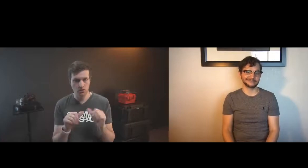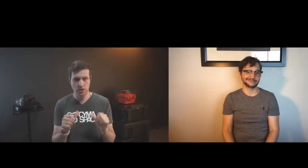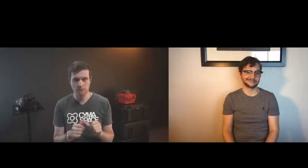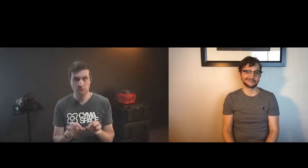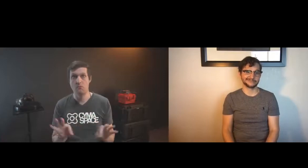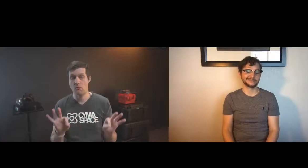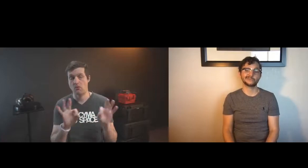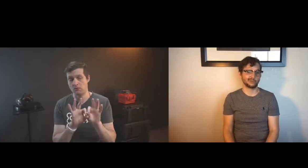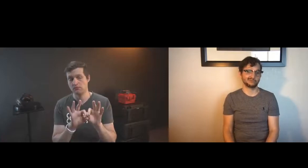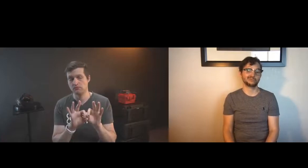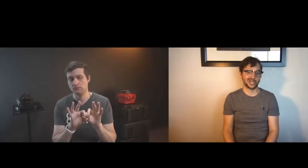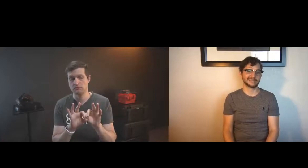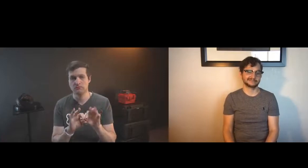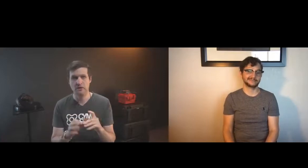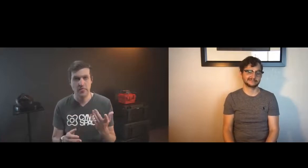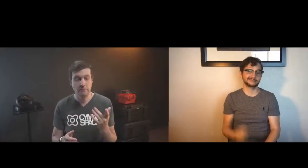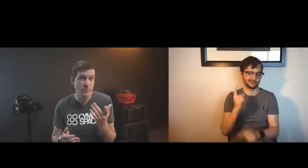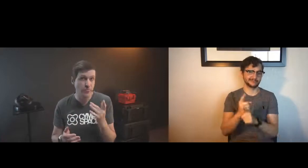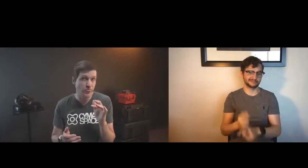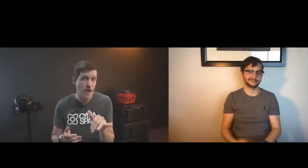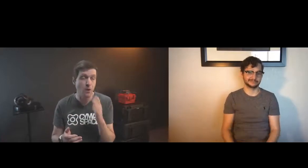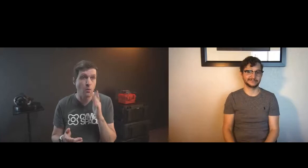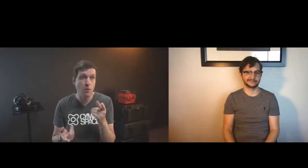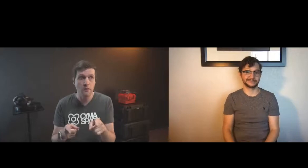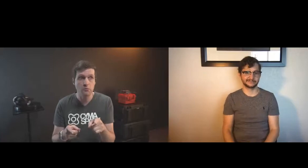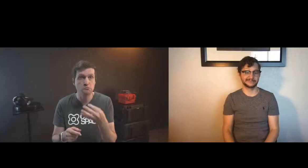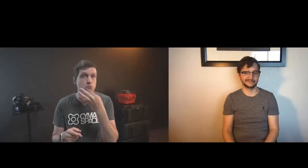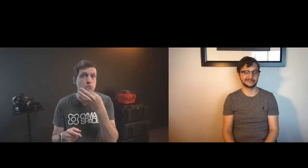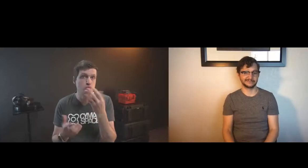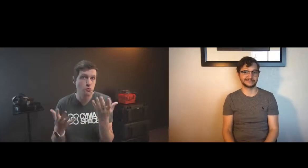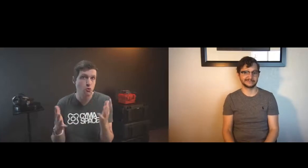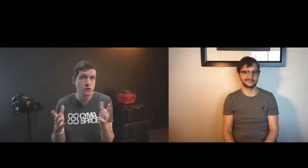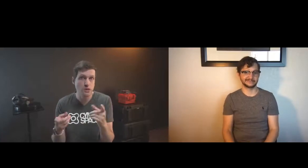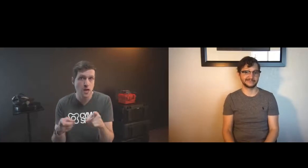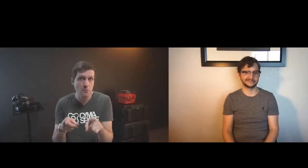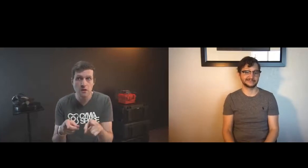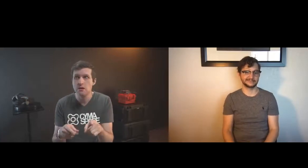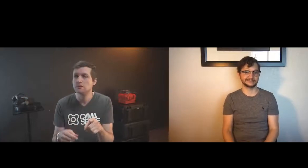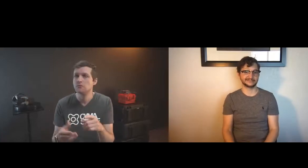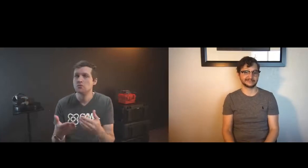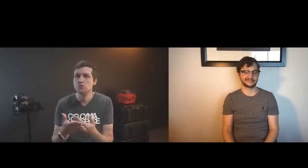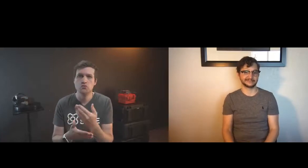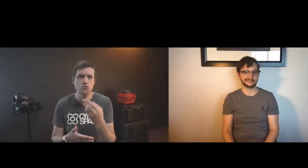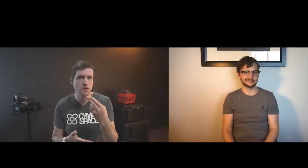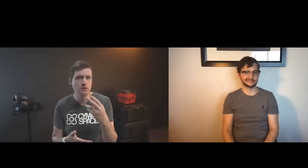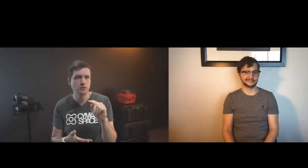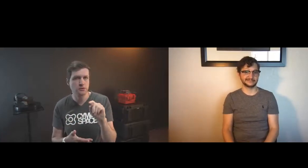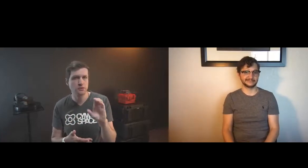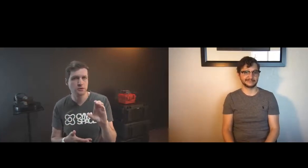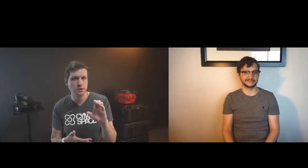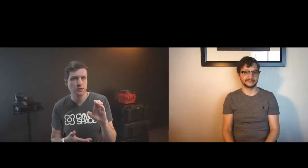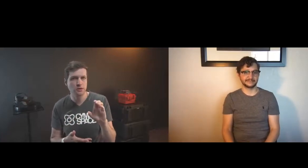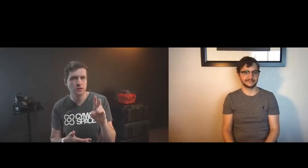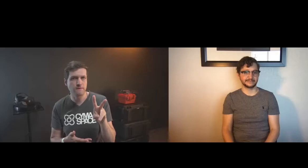mouthing recognition not just hand tape recognition so that's an important component and i think that's not going to happen soon it's